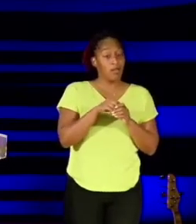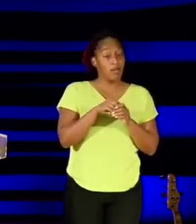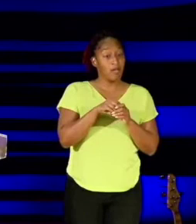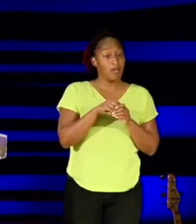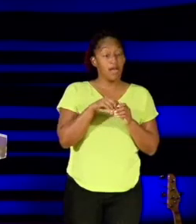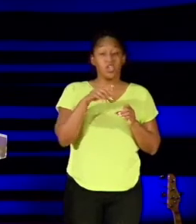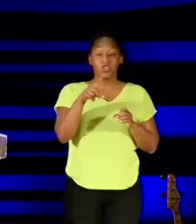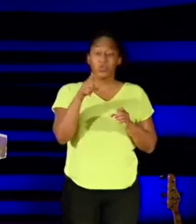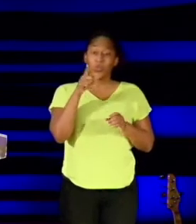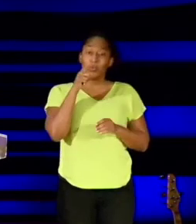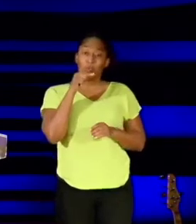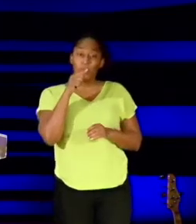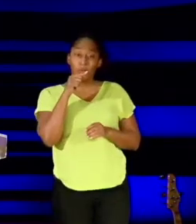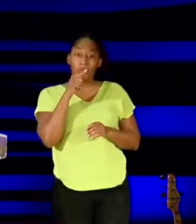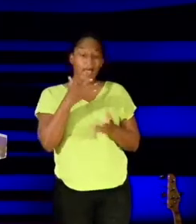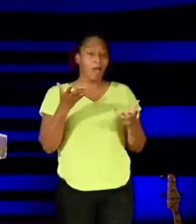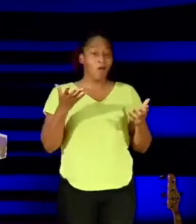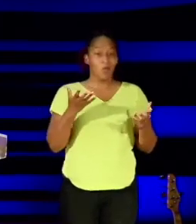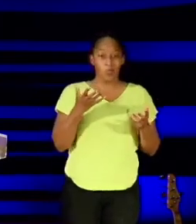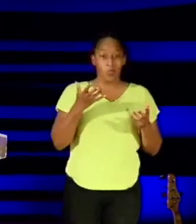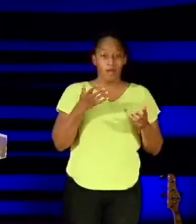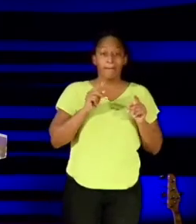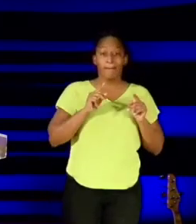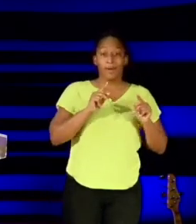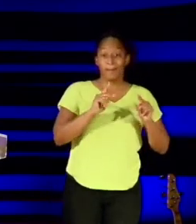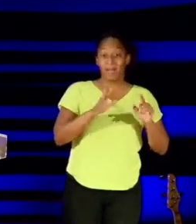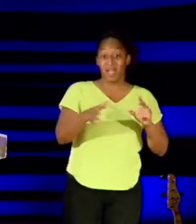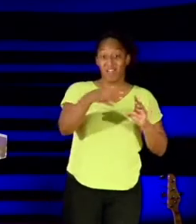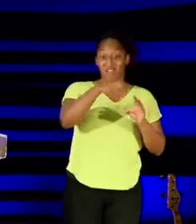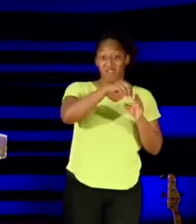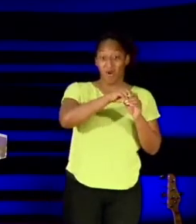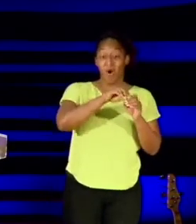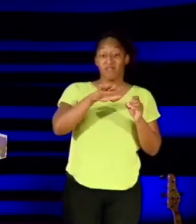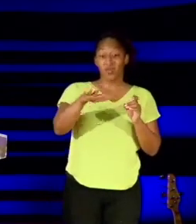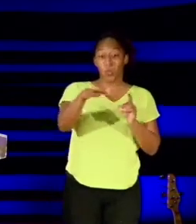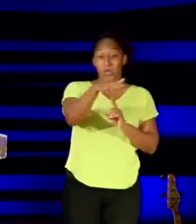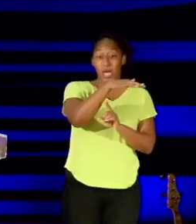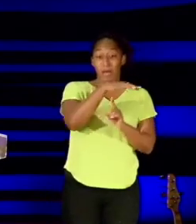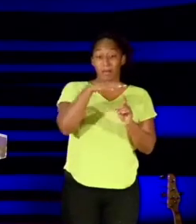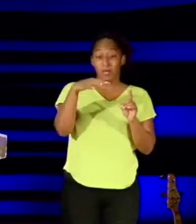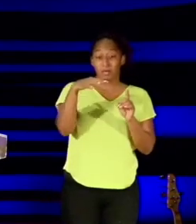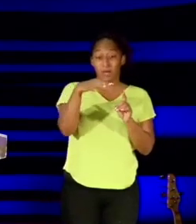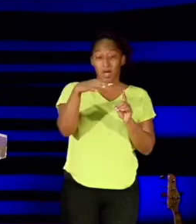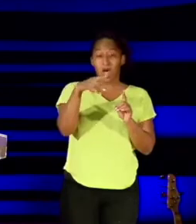and what you allow in your space may just be too dirty for your built-up spirit.